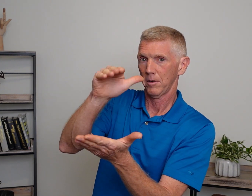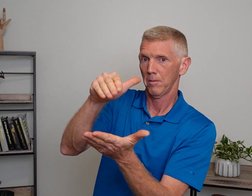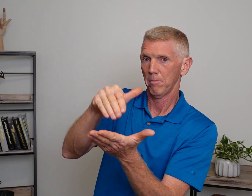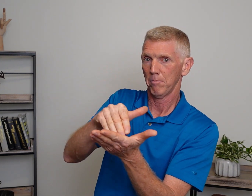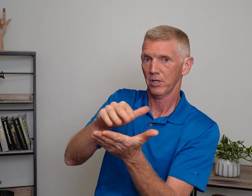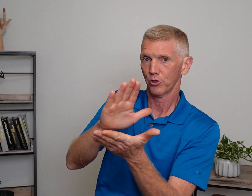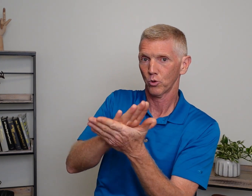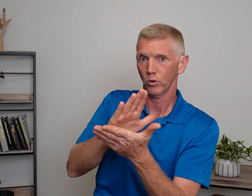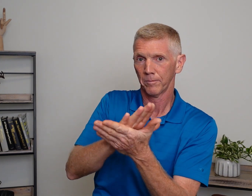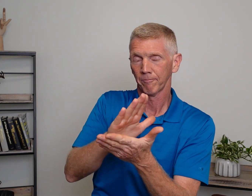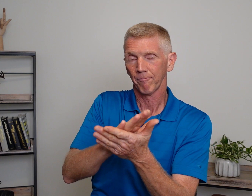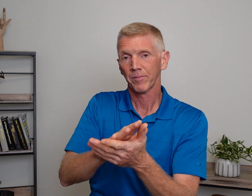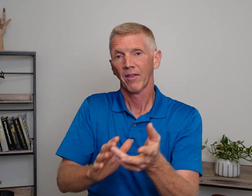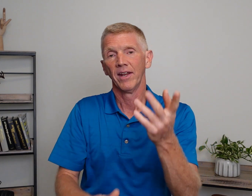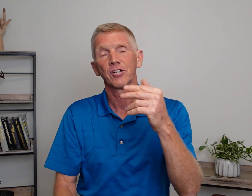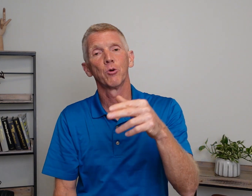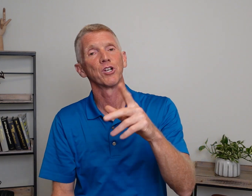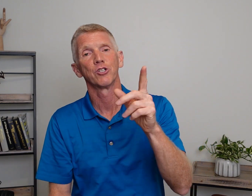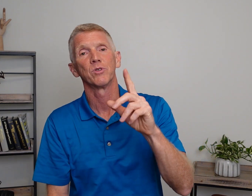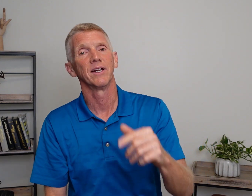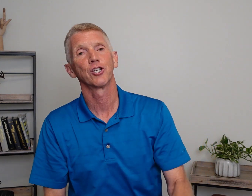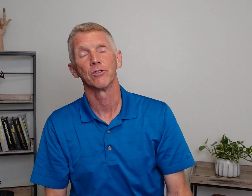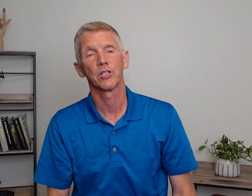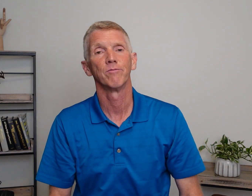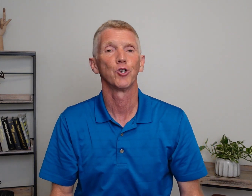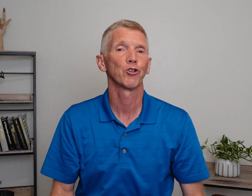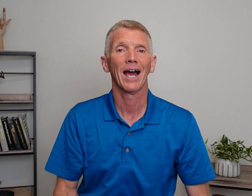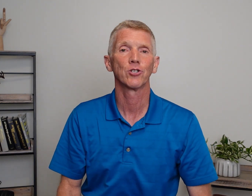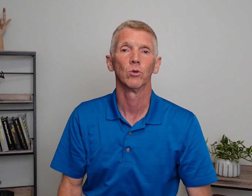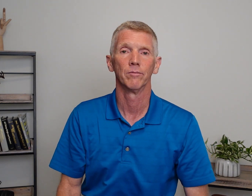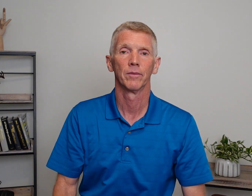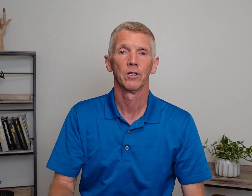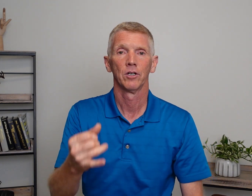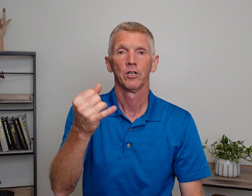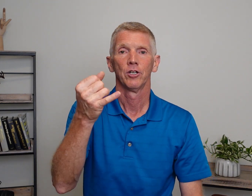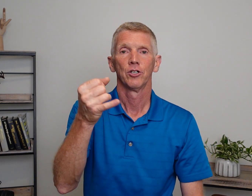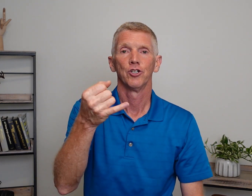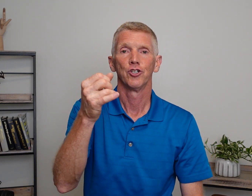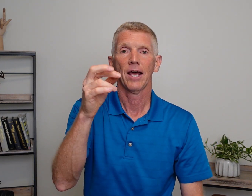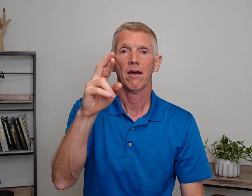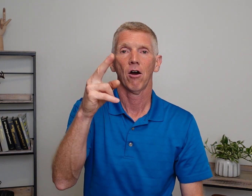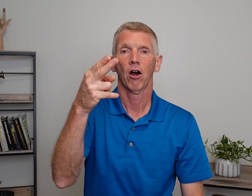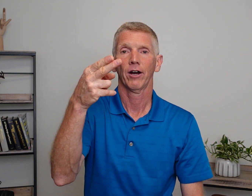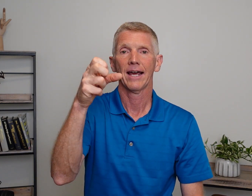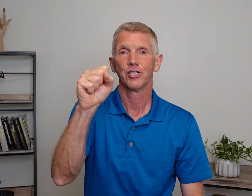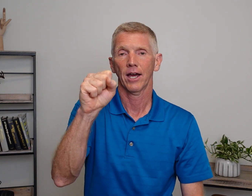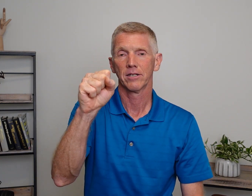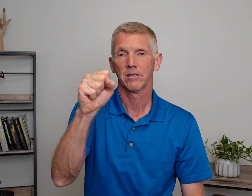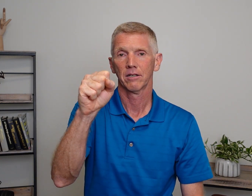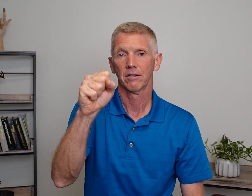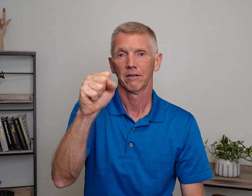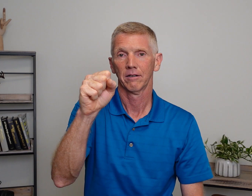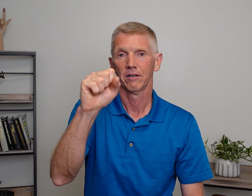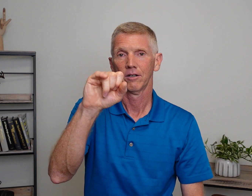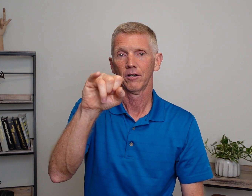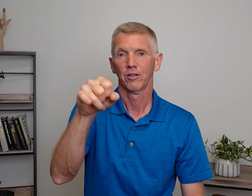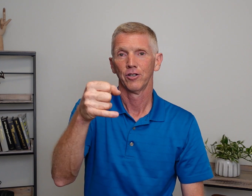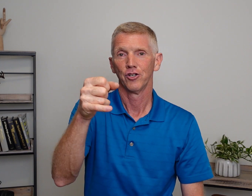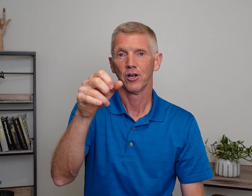Middle school. The next two, we'll just use the initials. Junior high school. J-R-H-S. J